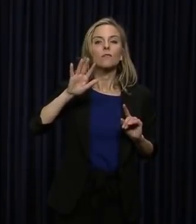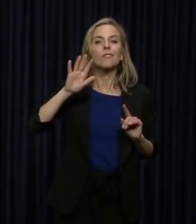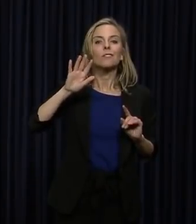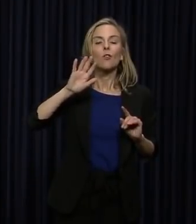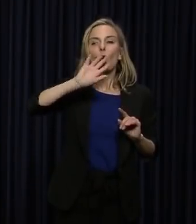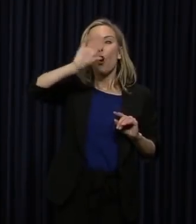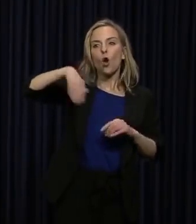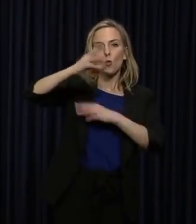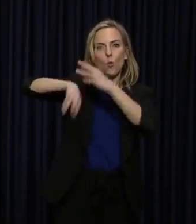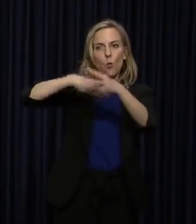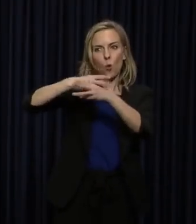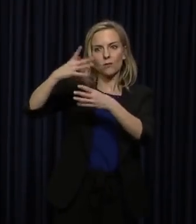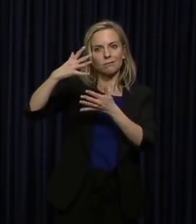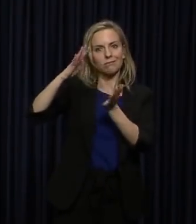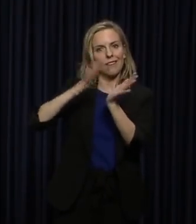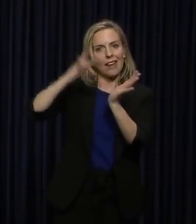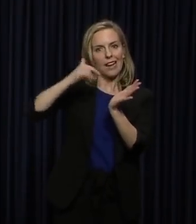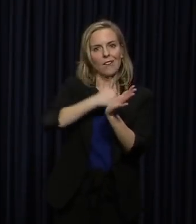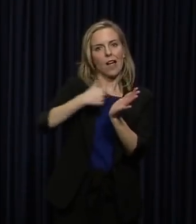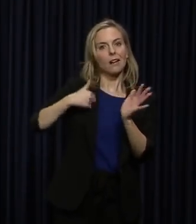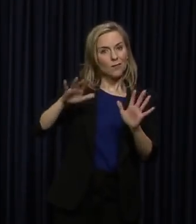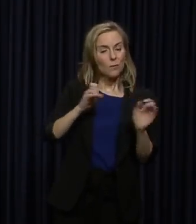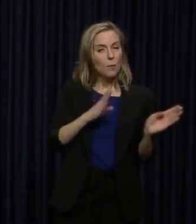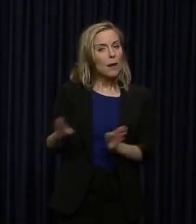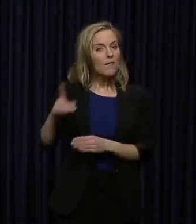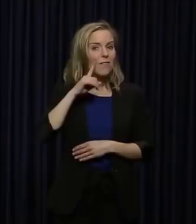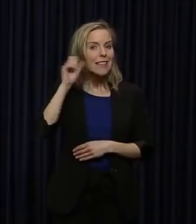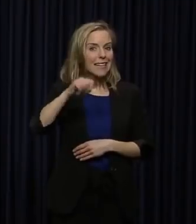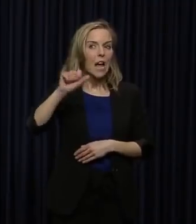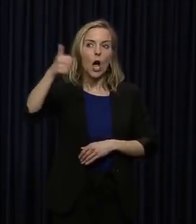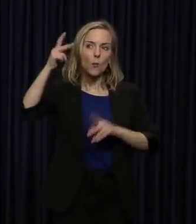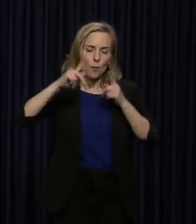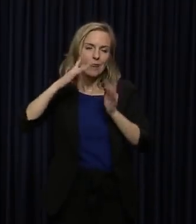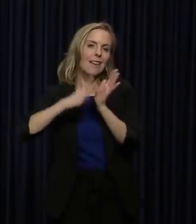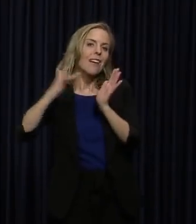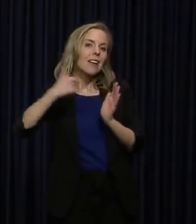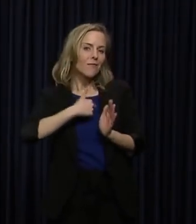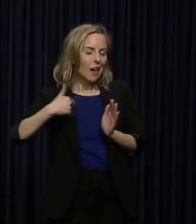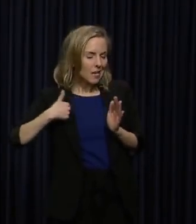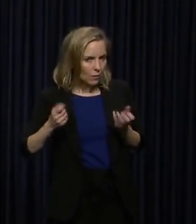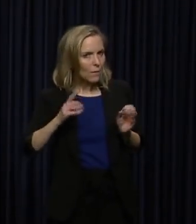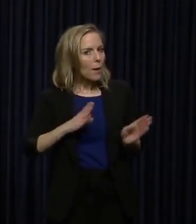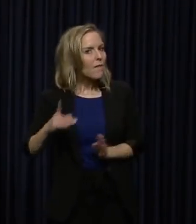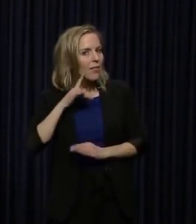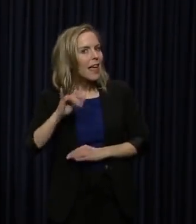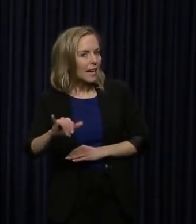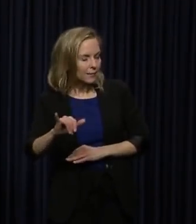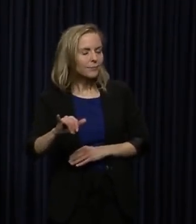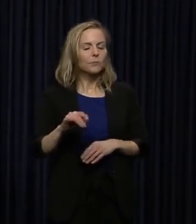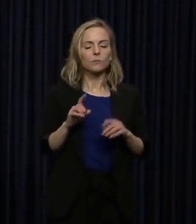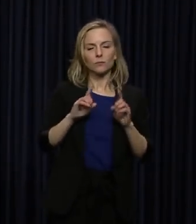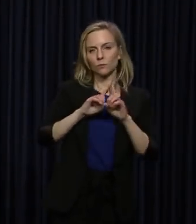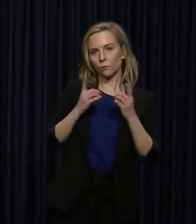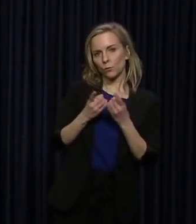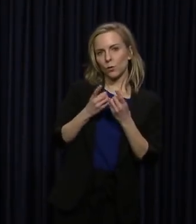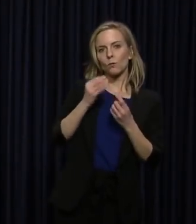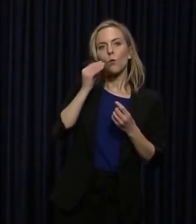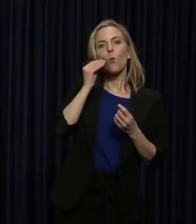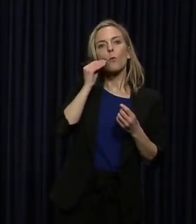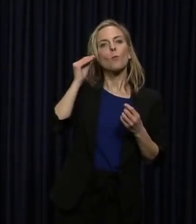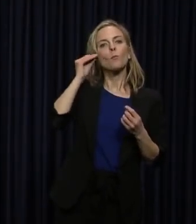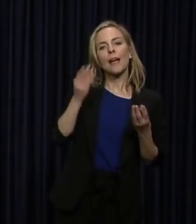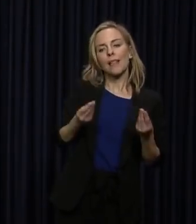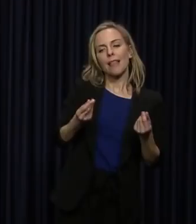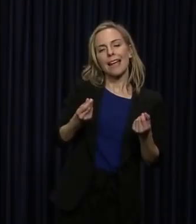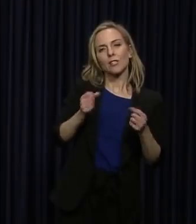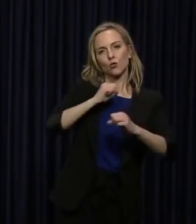don't try to take advantage of us. We need to be prepared for that. And so we have a Department of Homeland Security